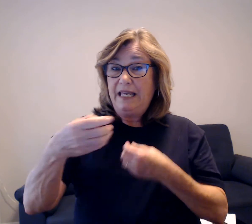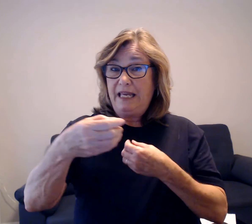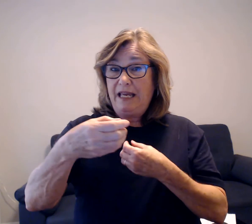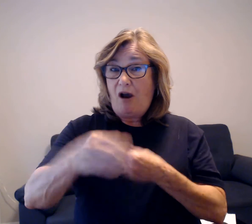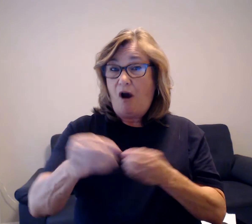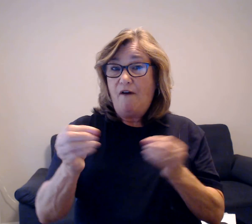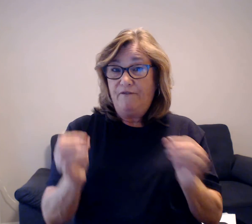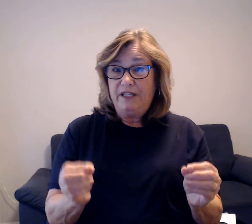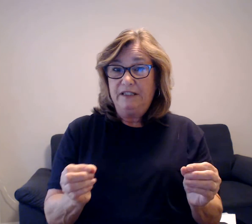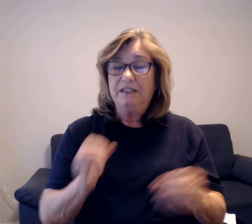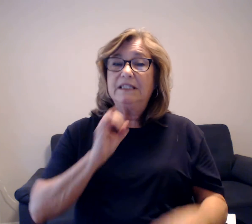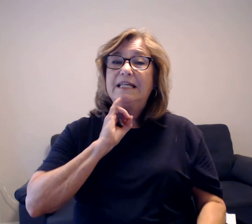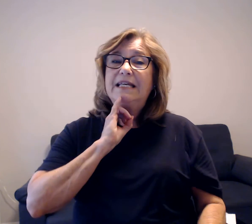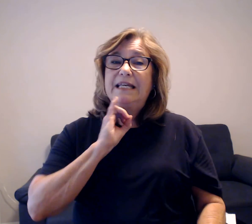its leaves.